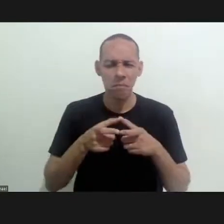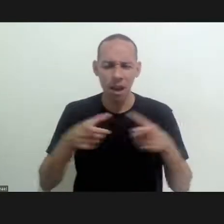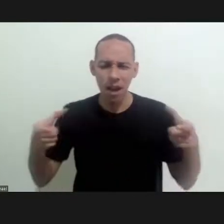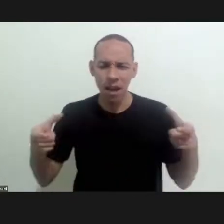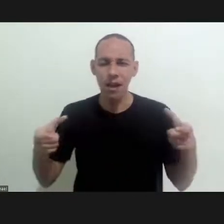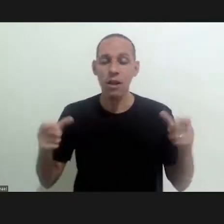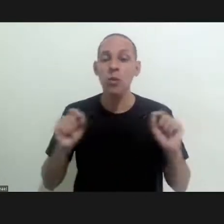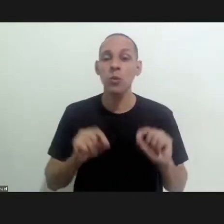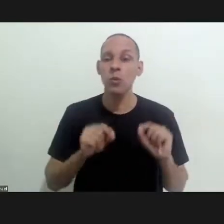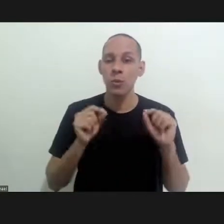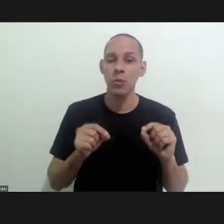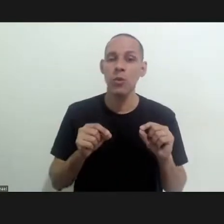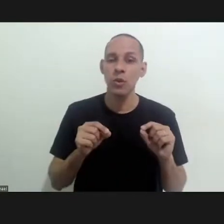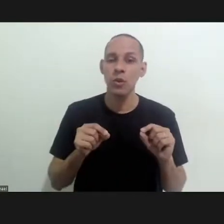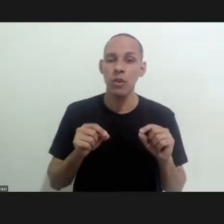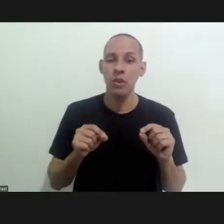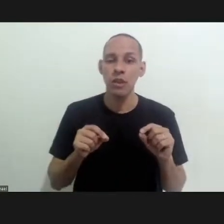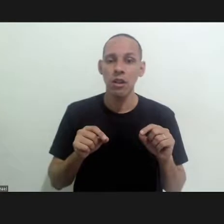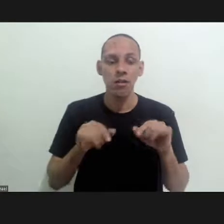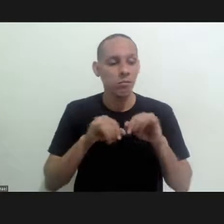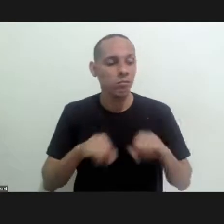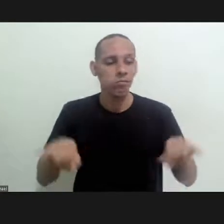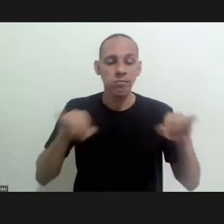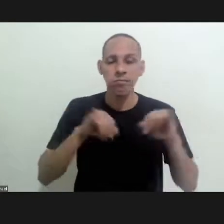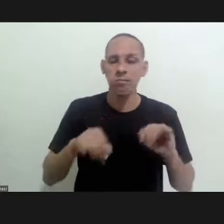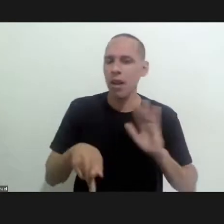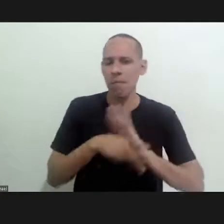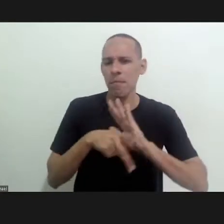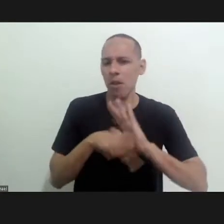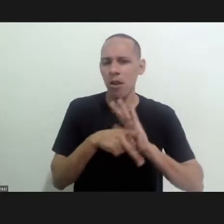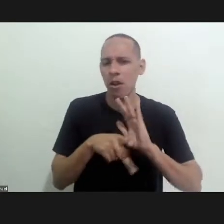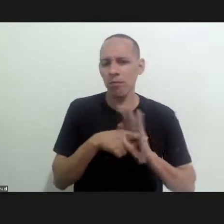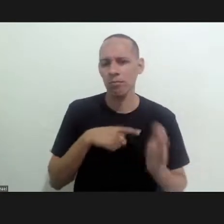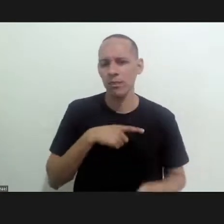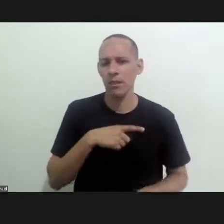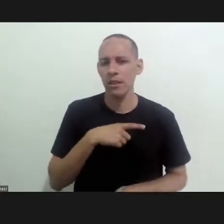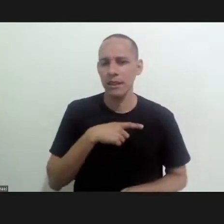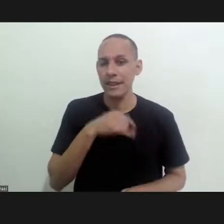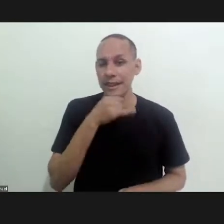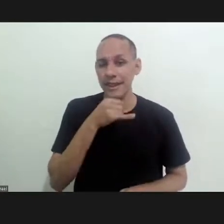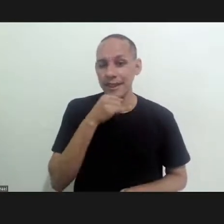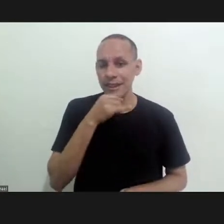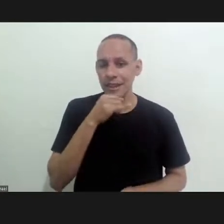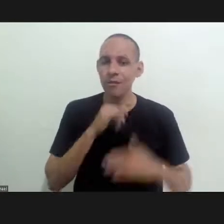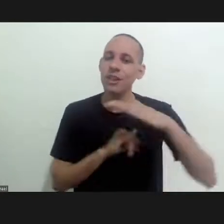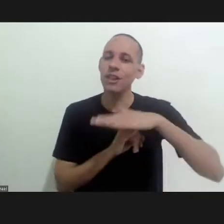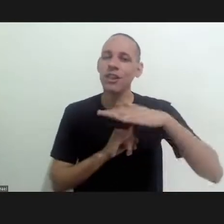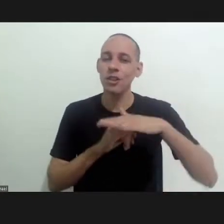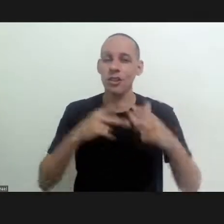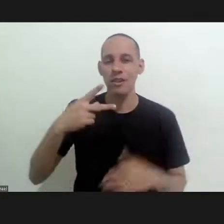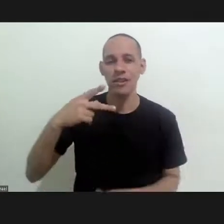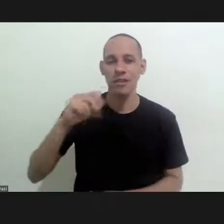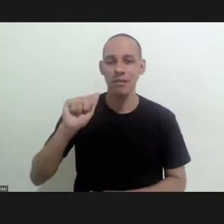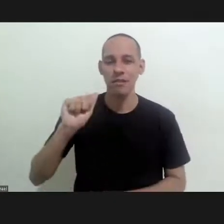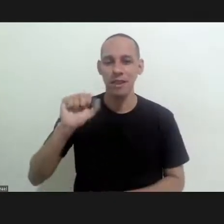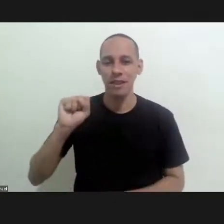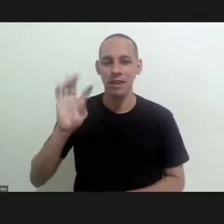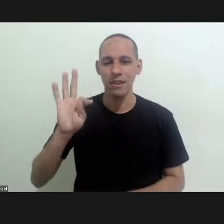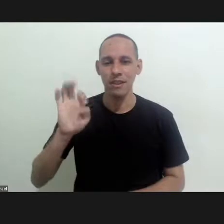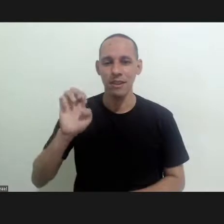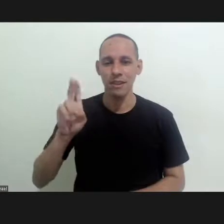all of them but most of them to have their own an example could be the pasteur institute